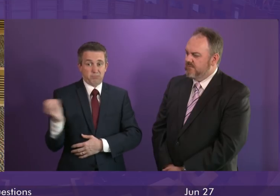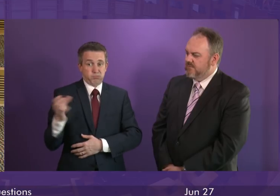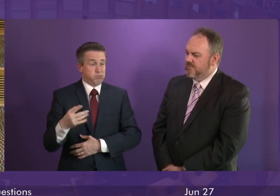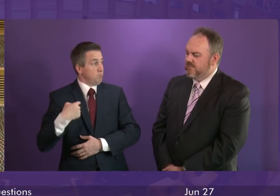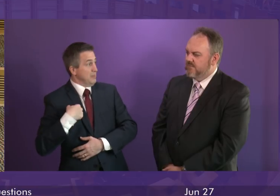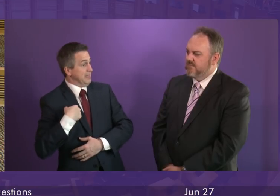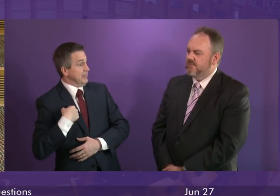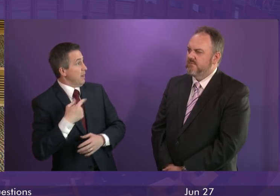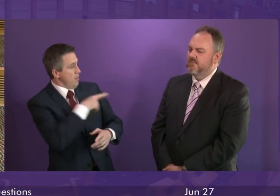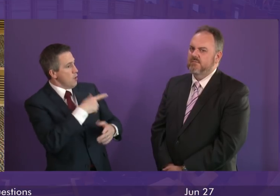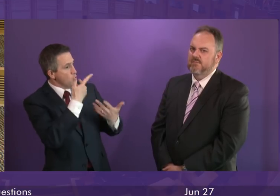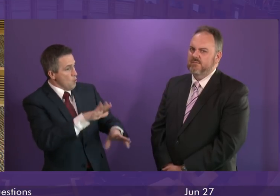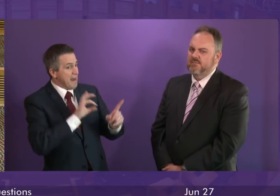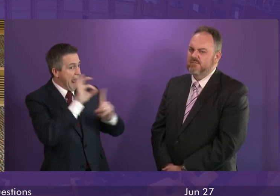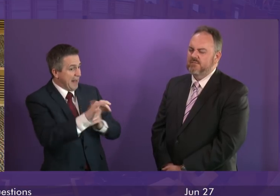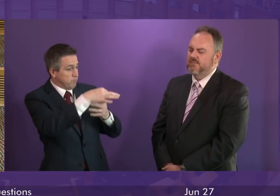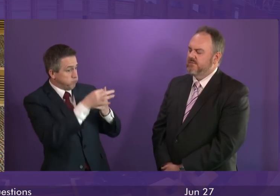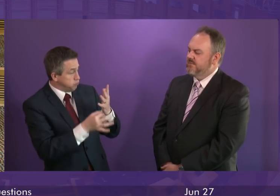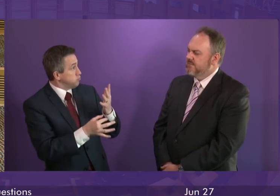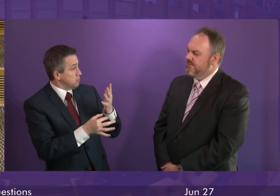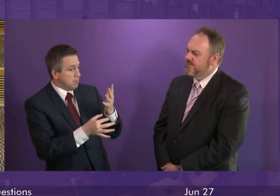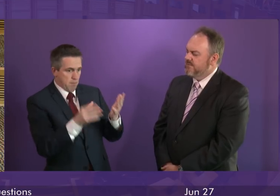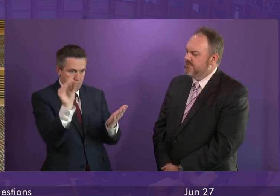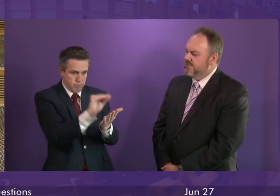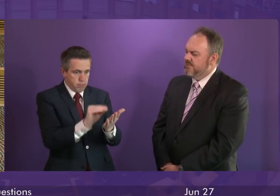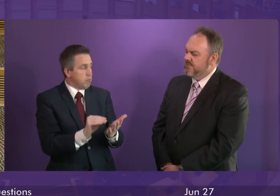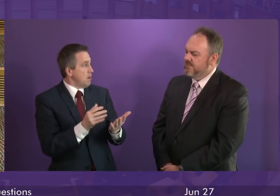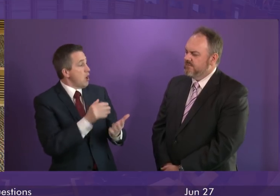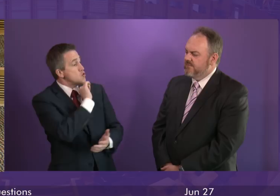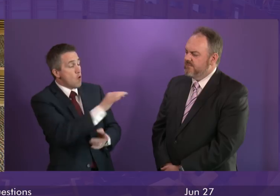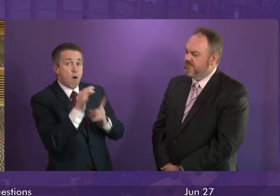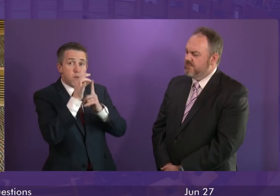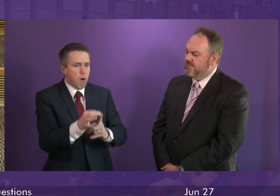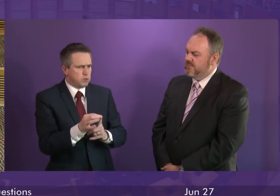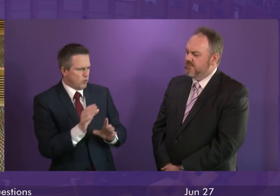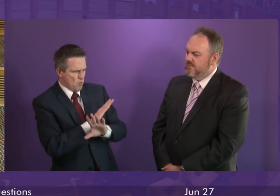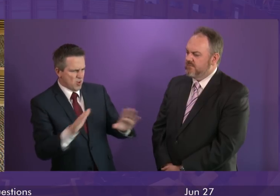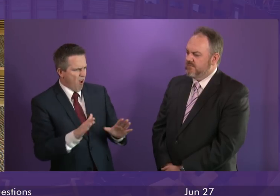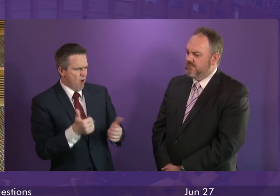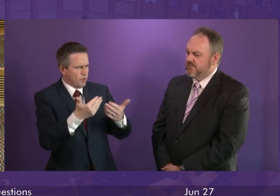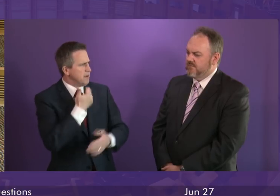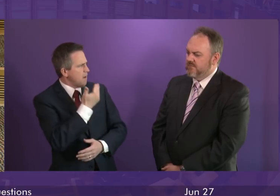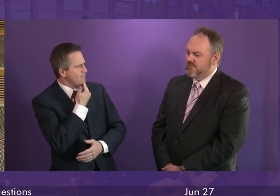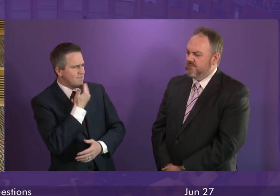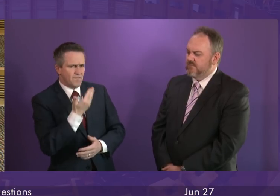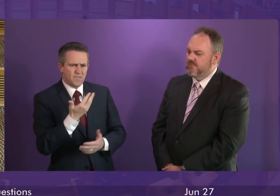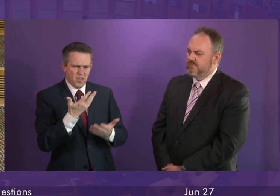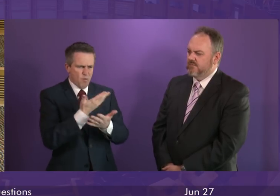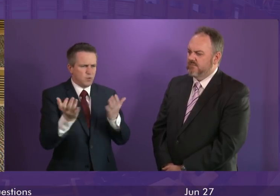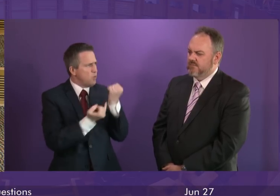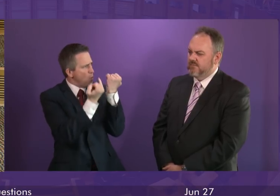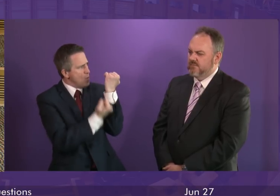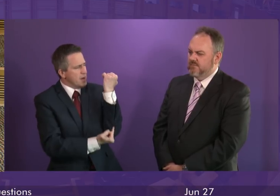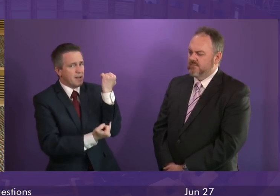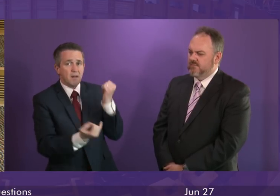called for, the proposals that came from the Tories this week did not have robust provisions around them. So for